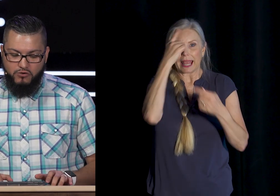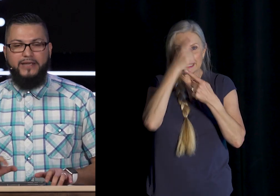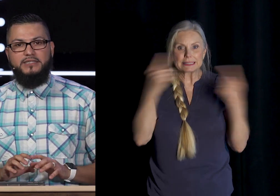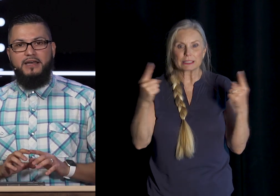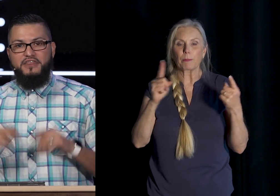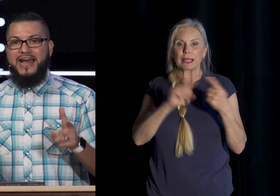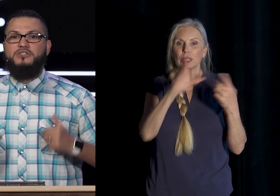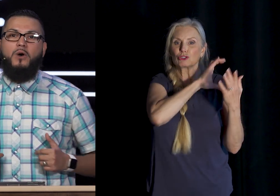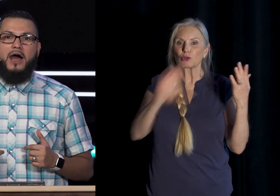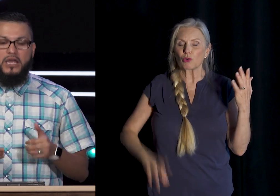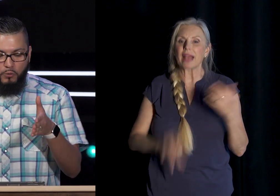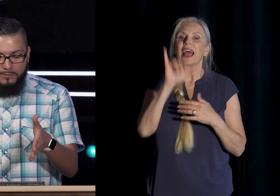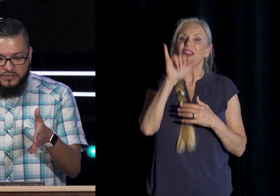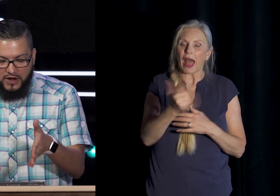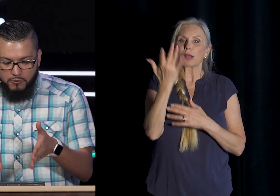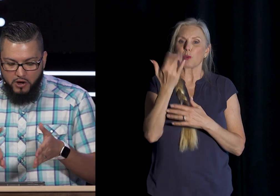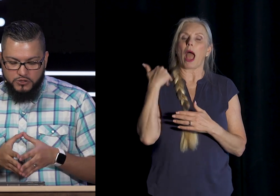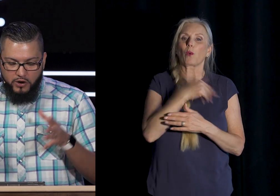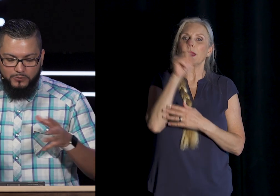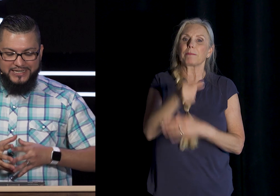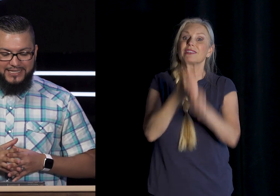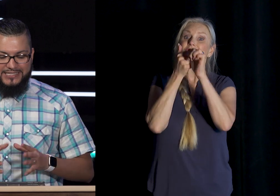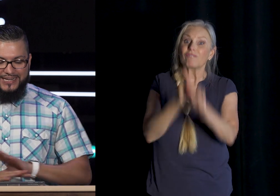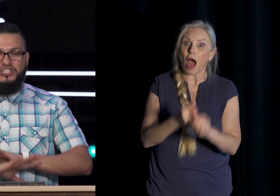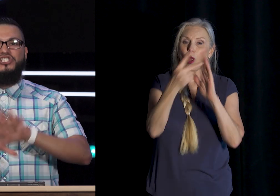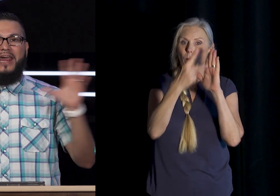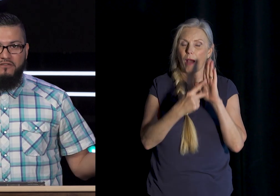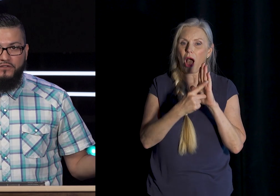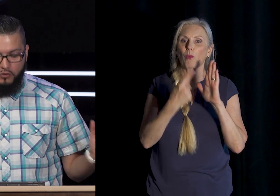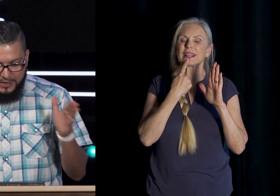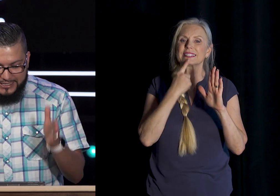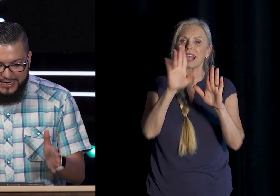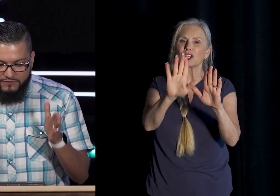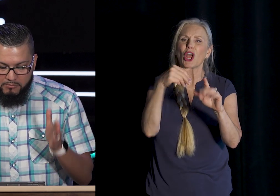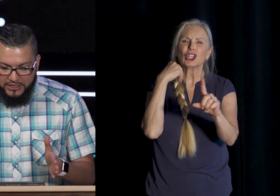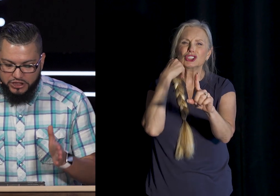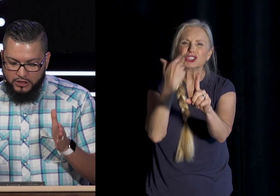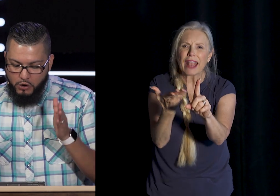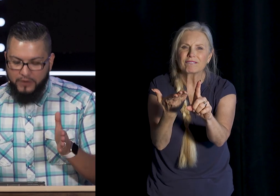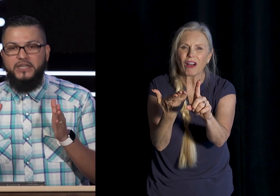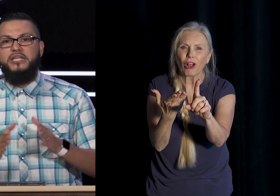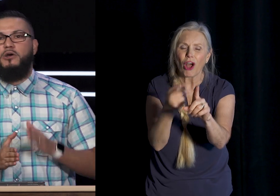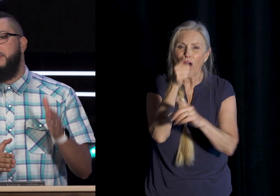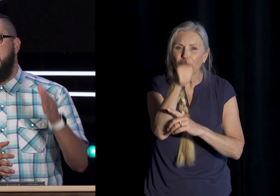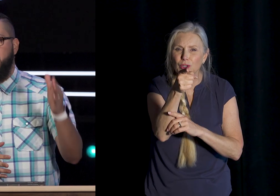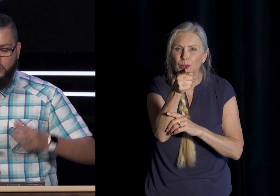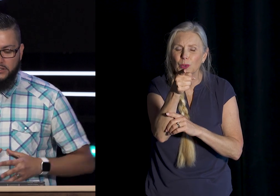Christ That's why We must Follow Paul's Words when He says It is Shameful To even Mention What the Disobedient Do in